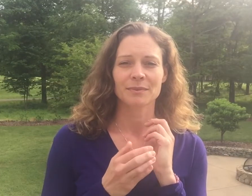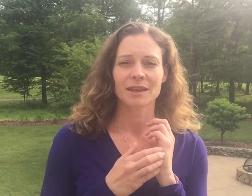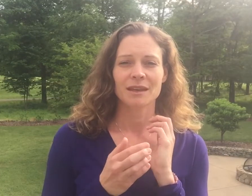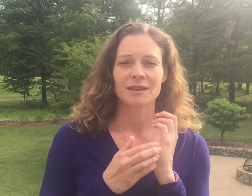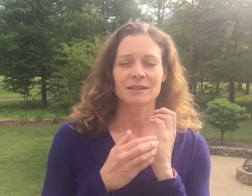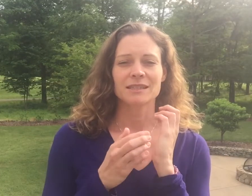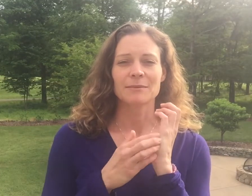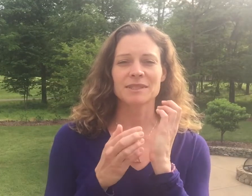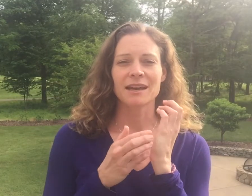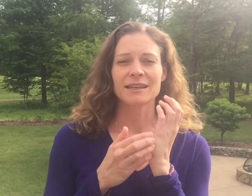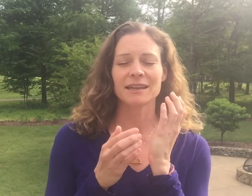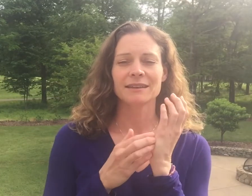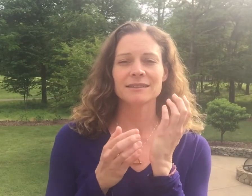You're going tap side of hand.